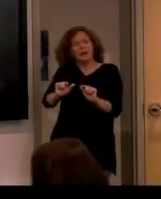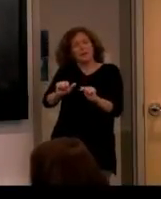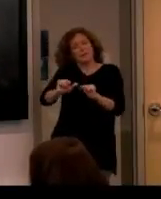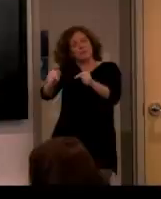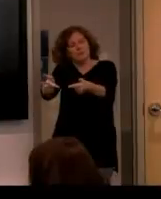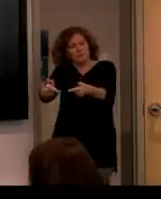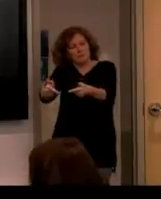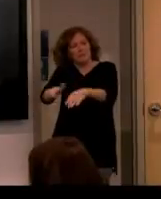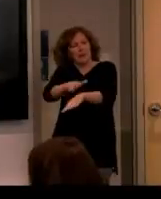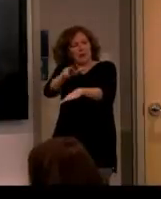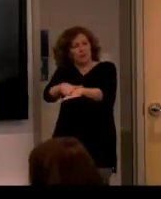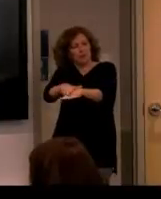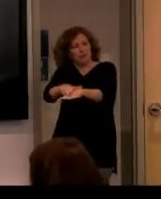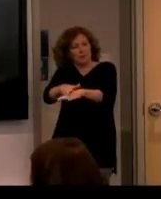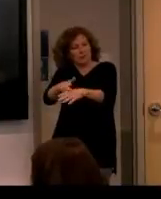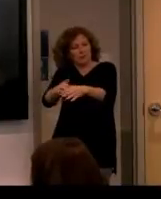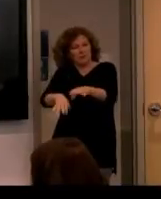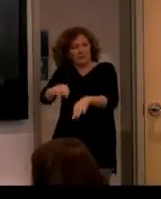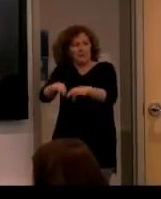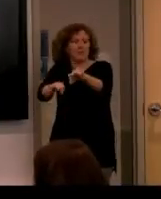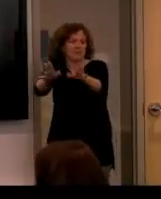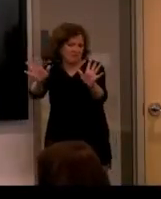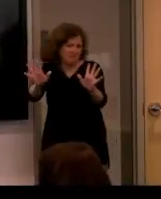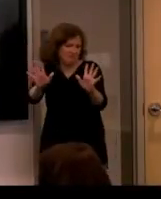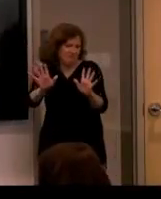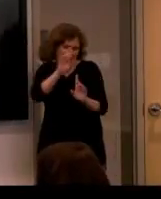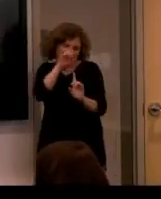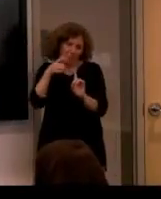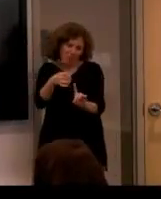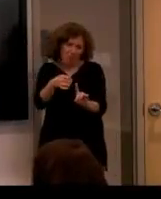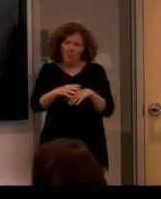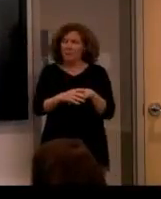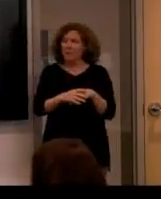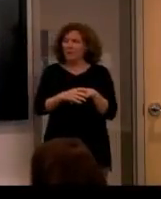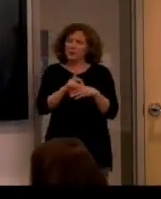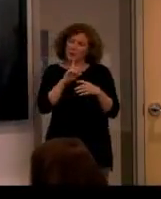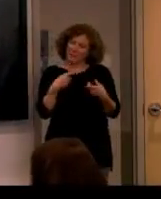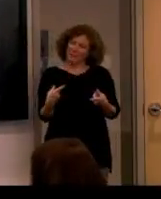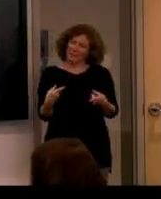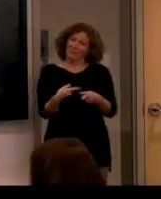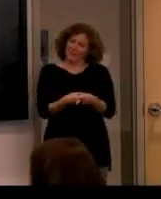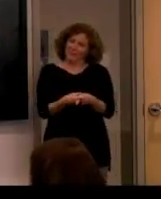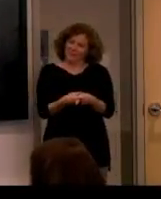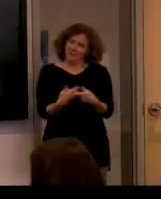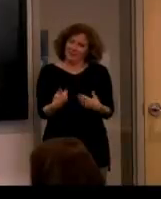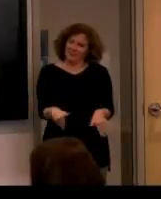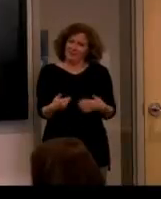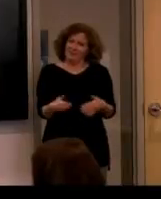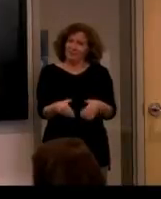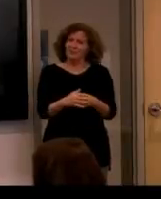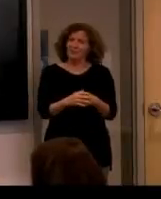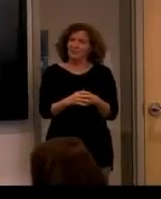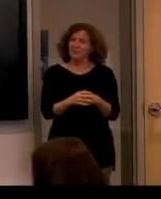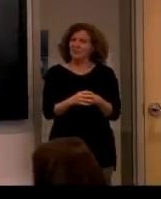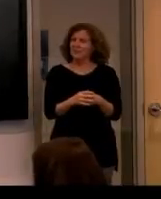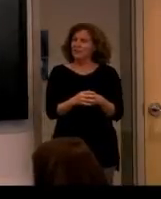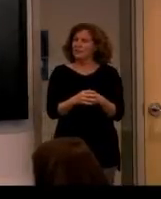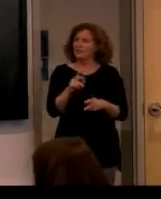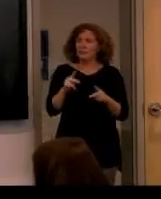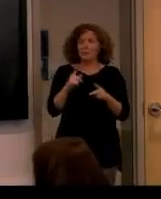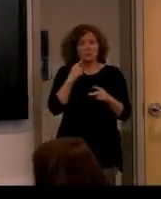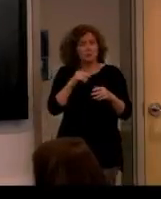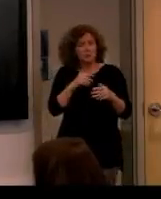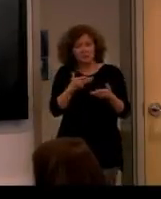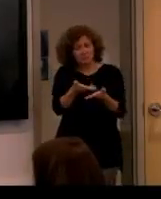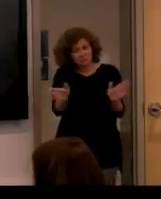emerge. So I think I'm really conflicted about it because I think in a way people should have access